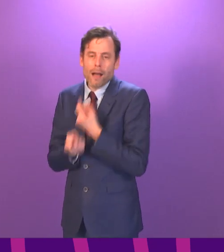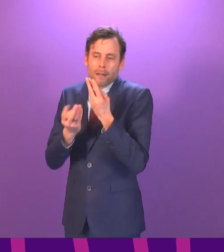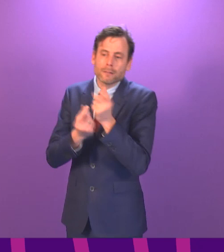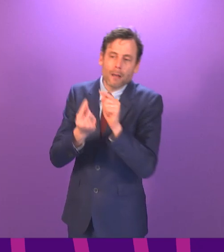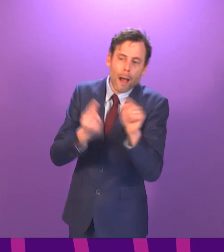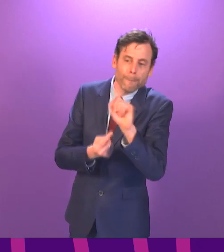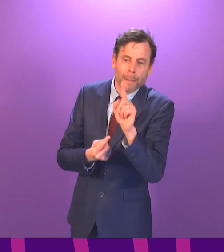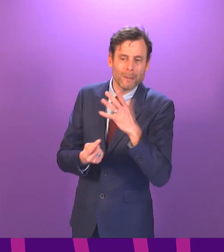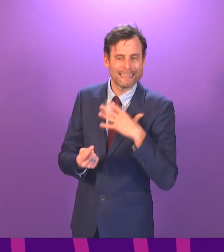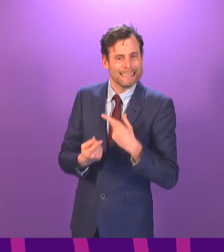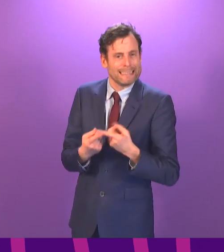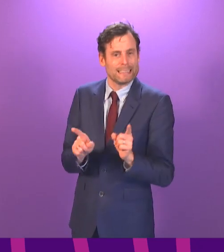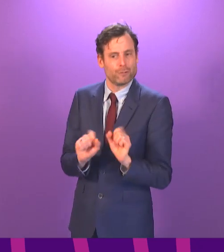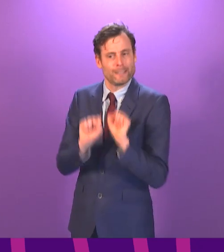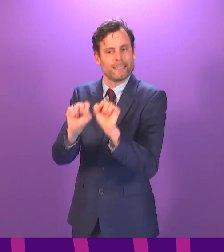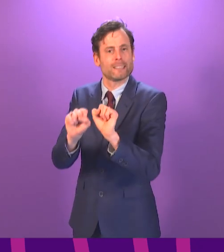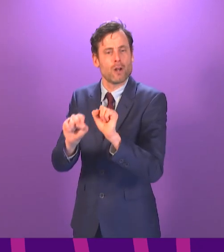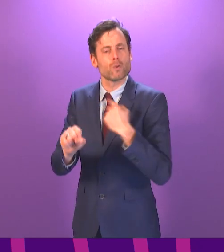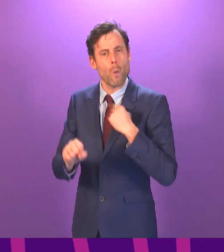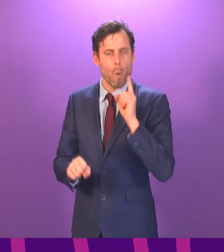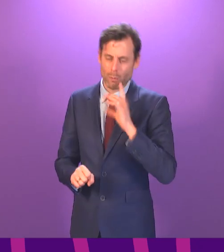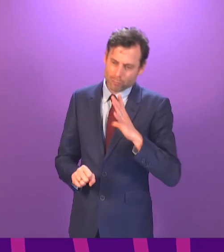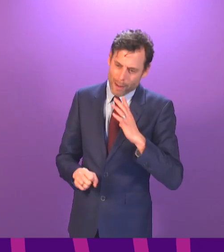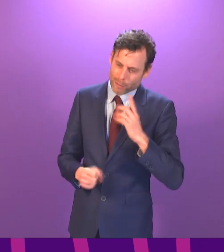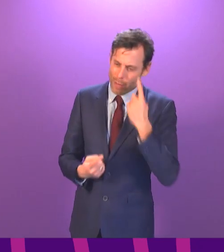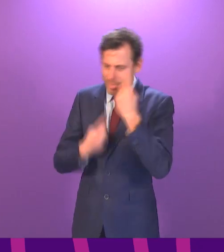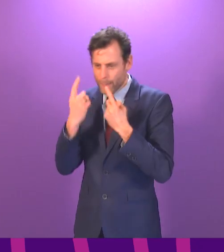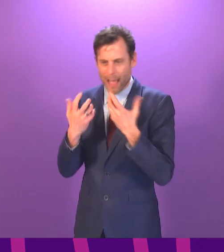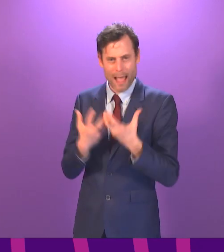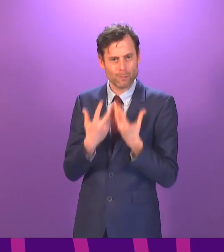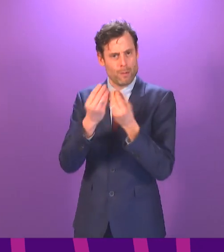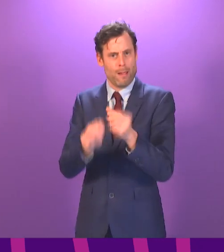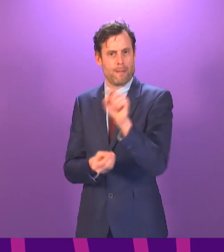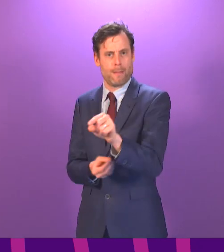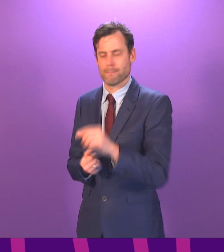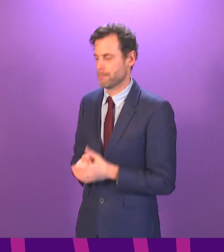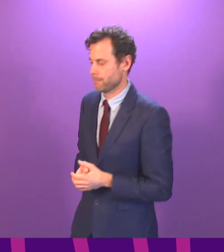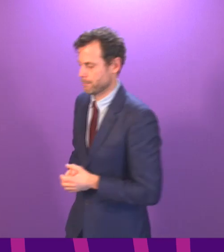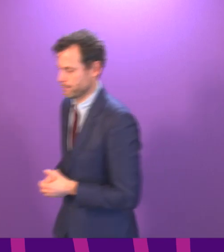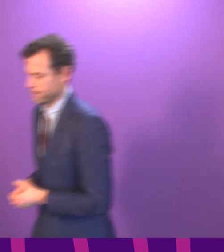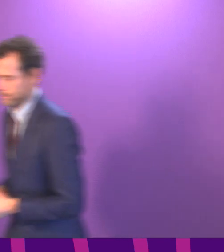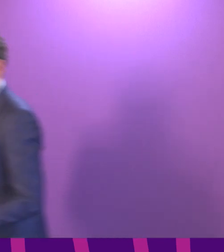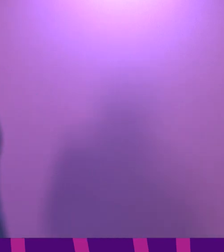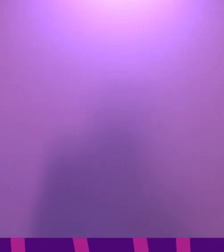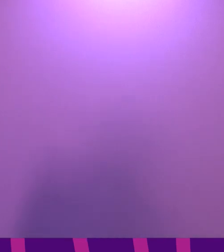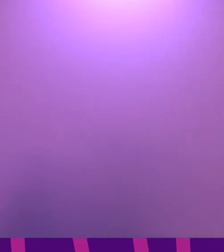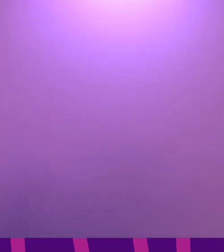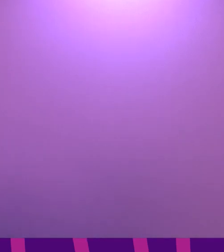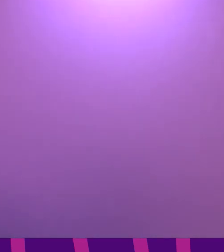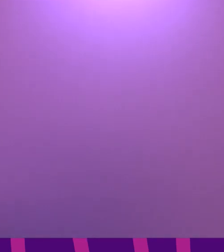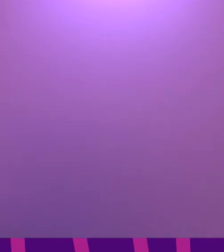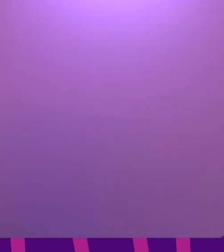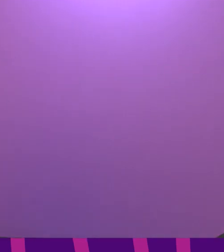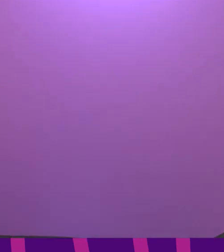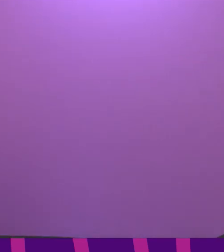people, which is why we will always look to see what more we can do to ease up these restrictions where it is appropriate. Kenneth Gibson to be followed by Margaret Mitchell.